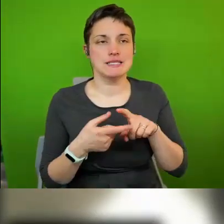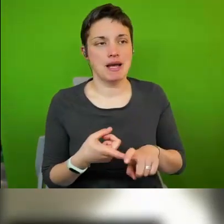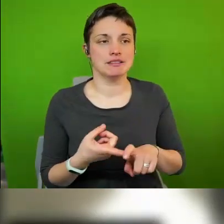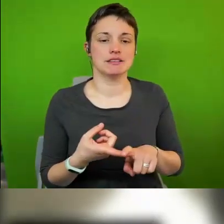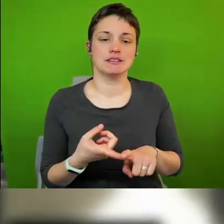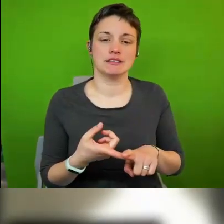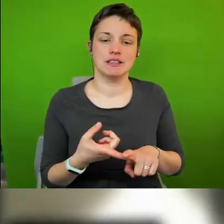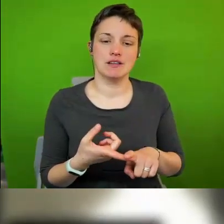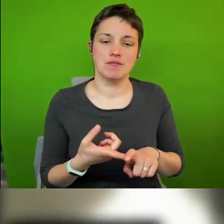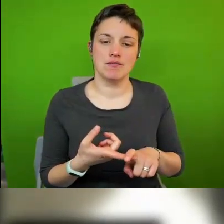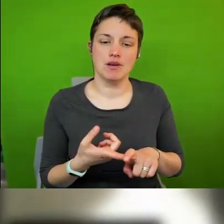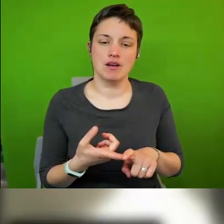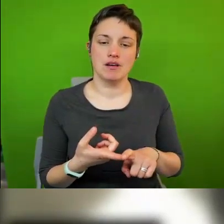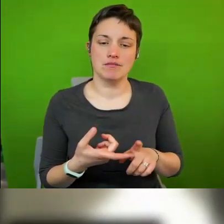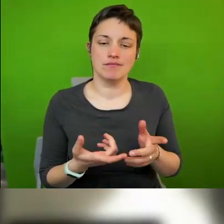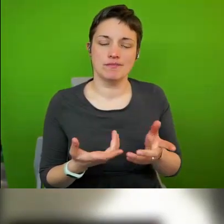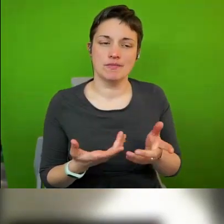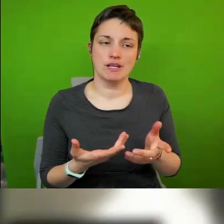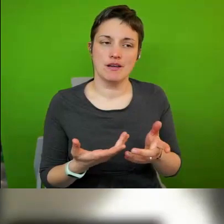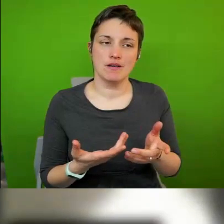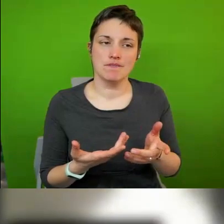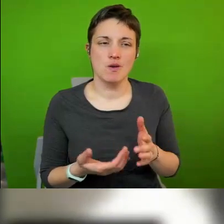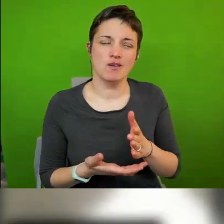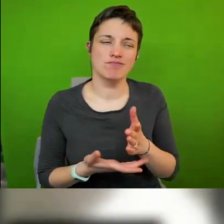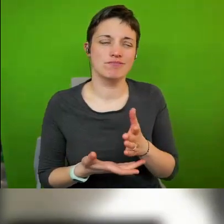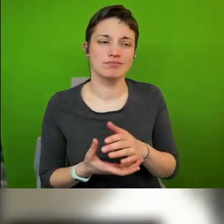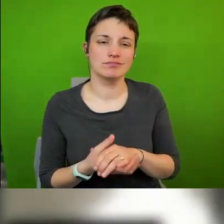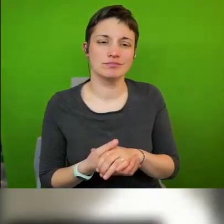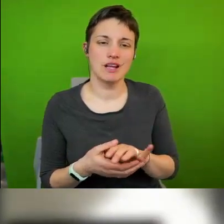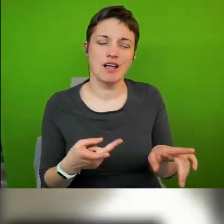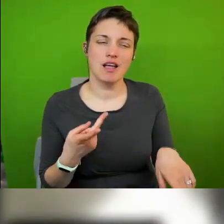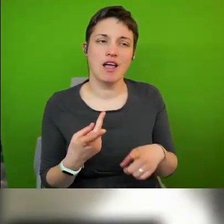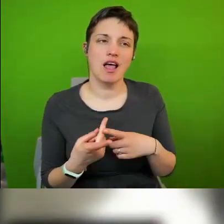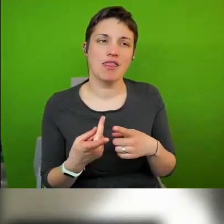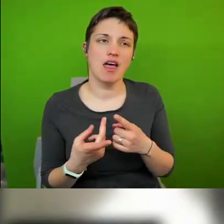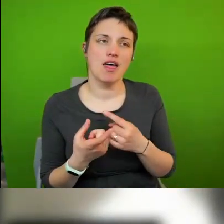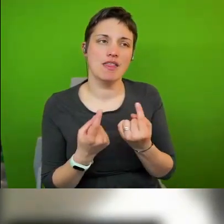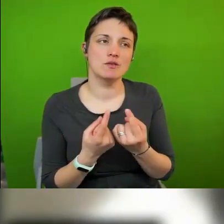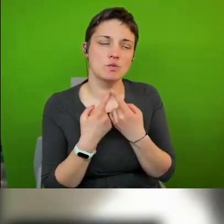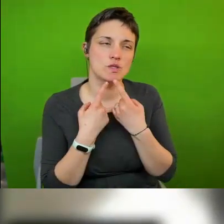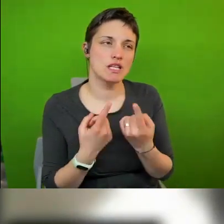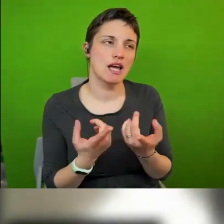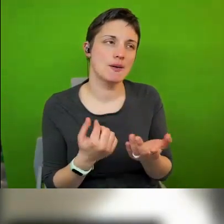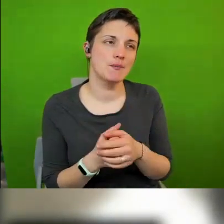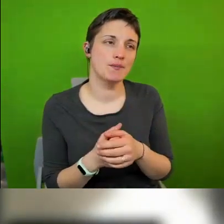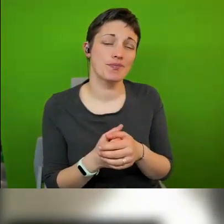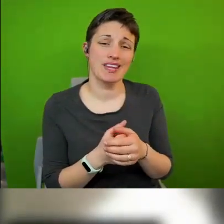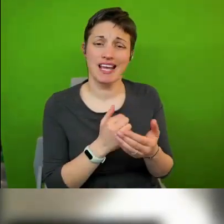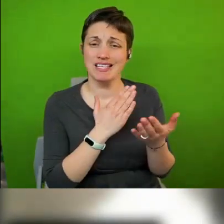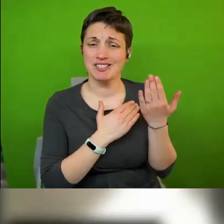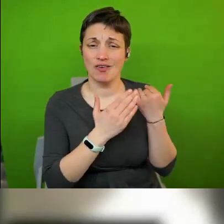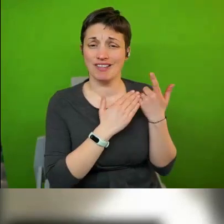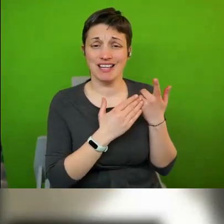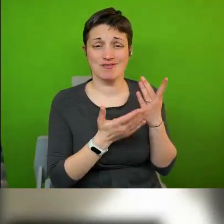so that would perhaps be part of the the answer um another answer would be that historically this is nothing really new